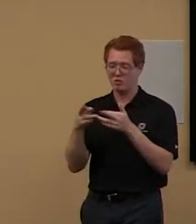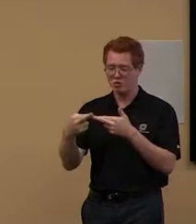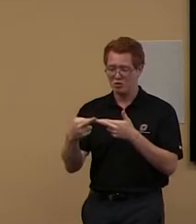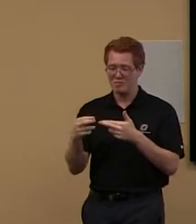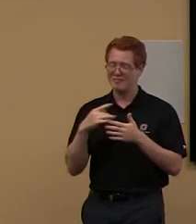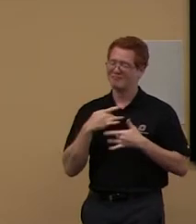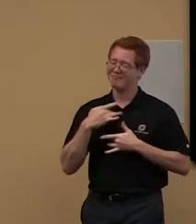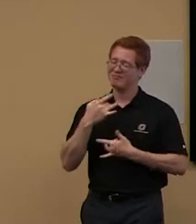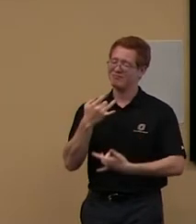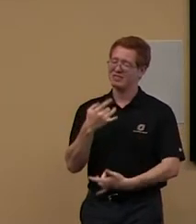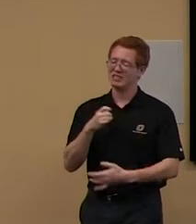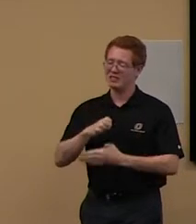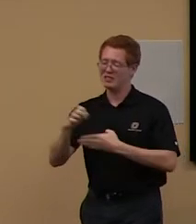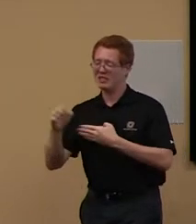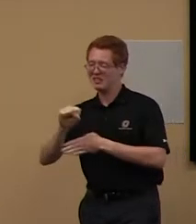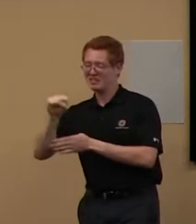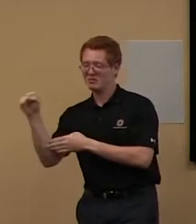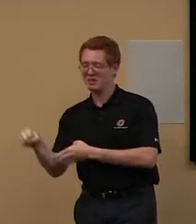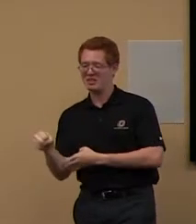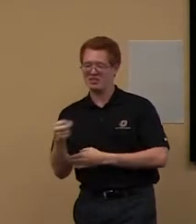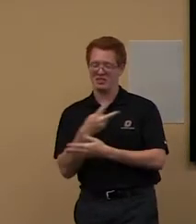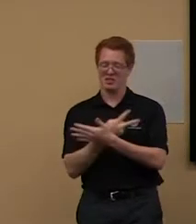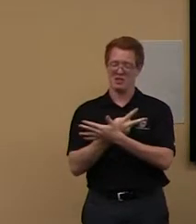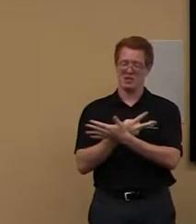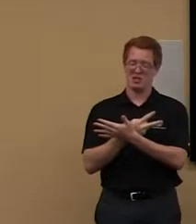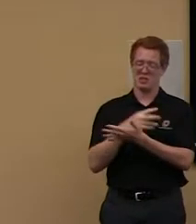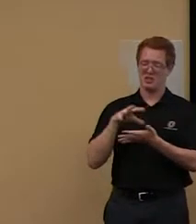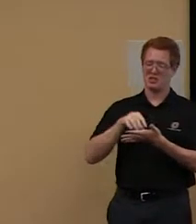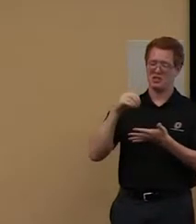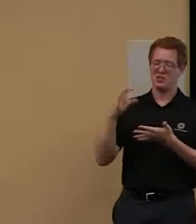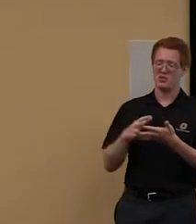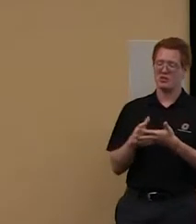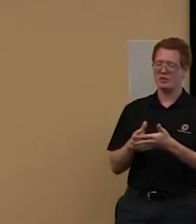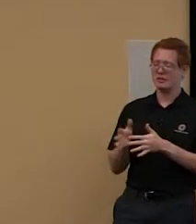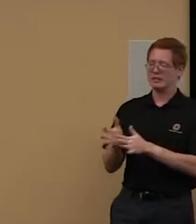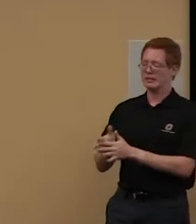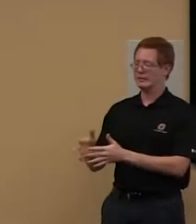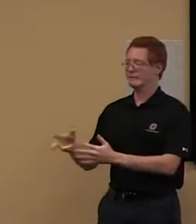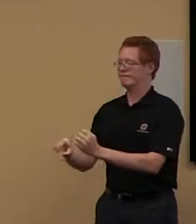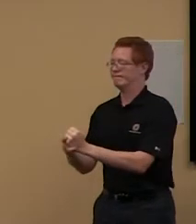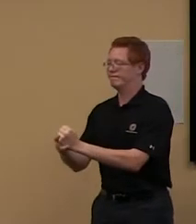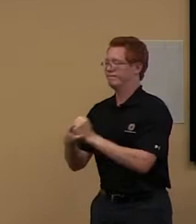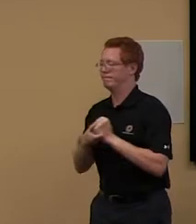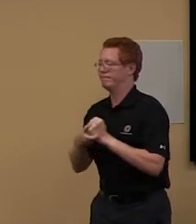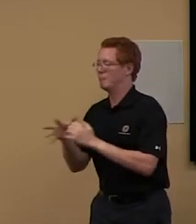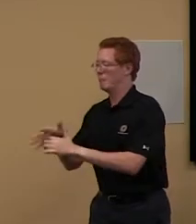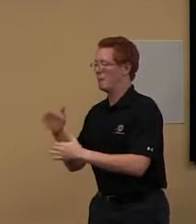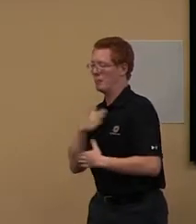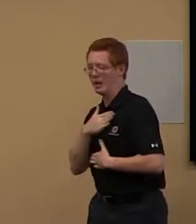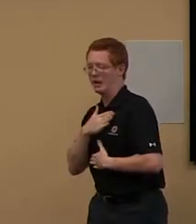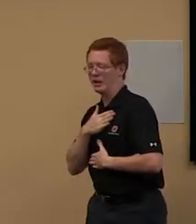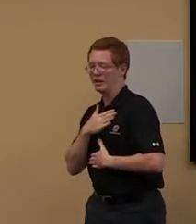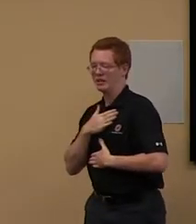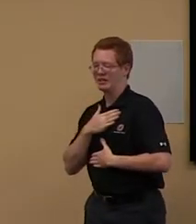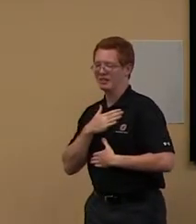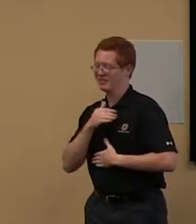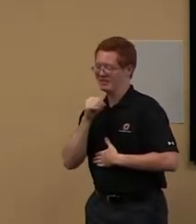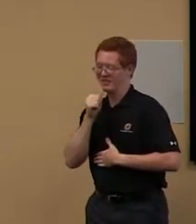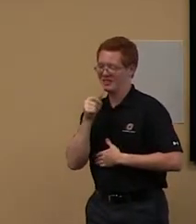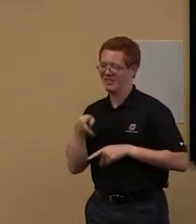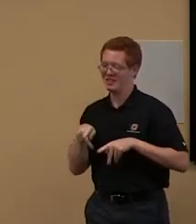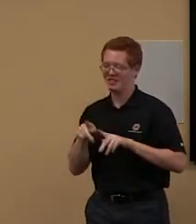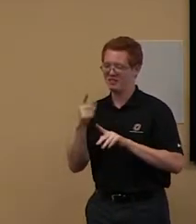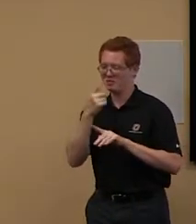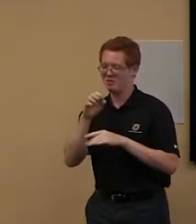pretty much those are, those are unavailable unless you've booked it well in advance over those kind of three weeks or